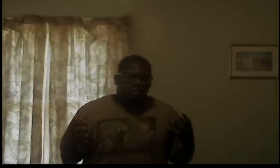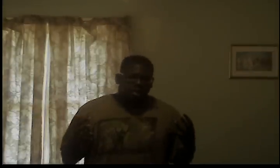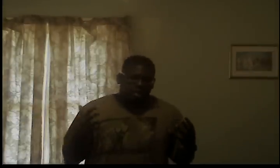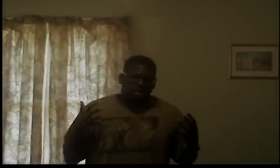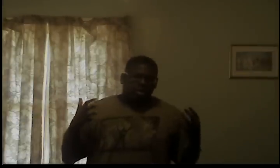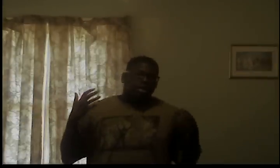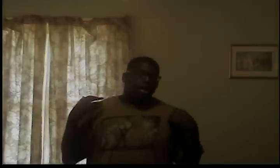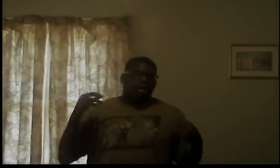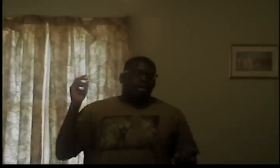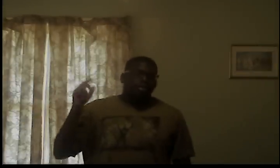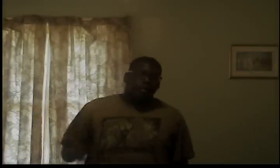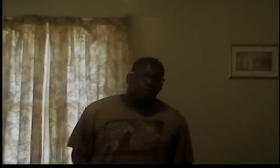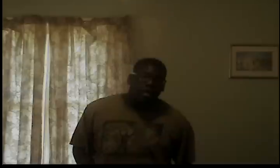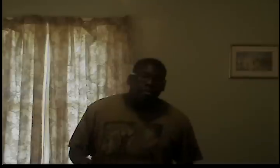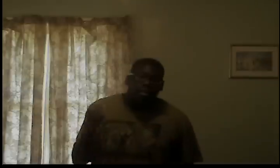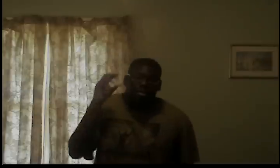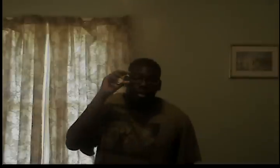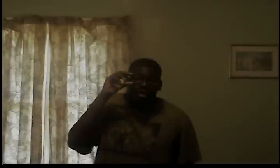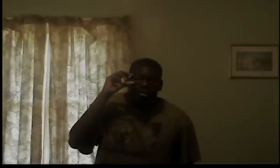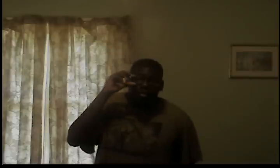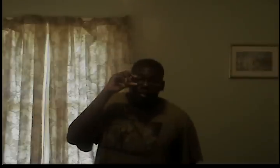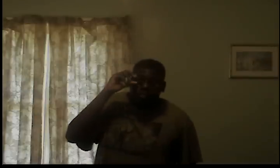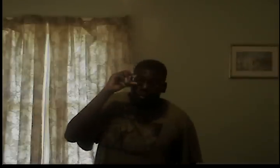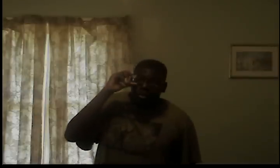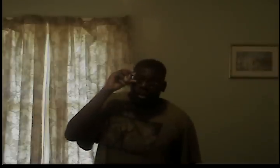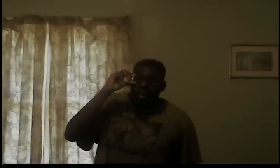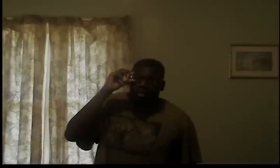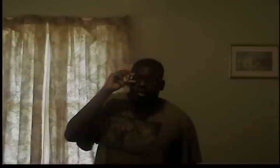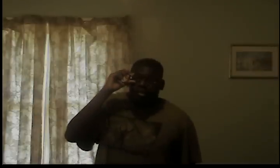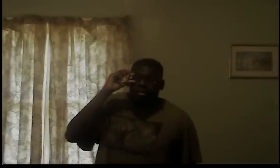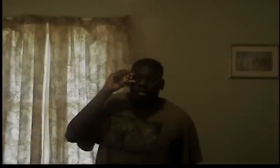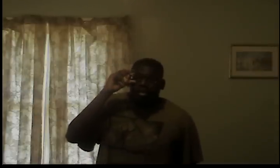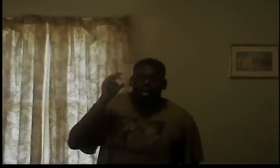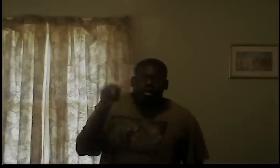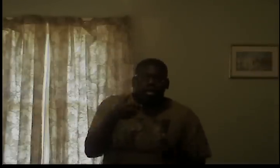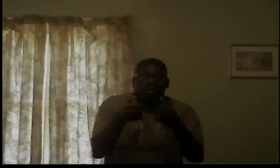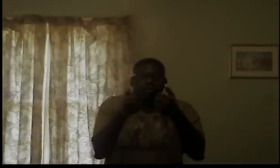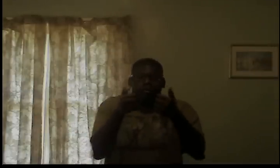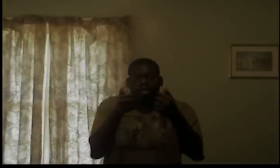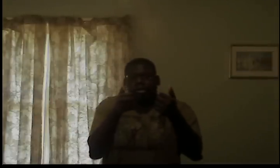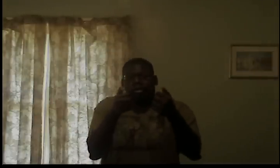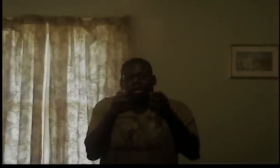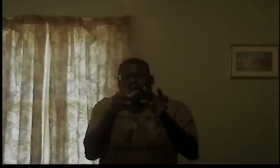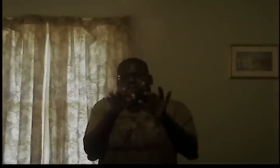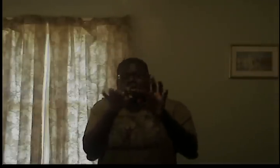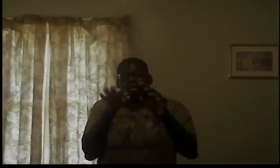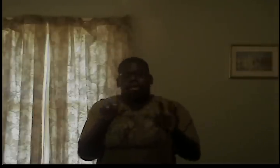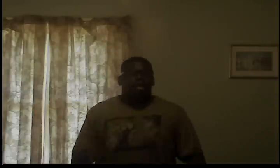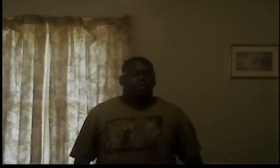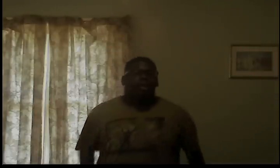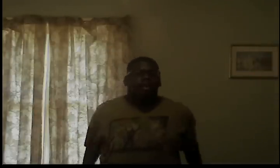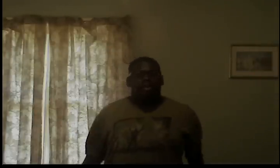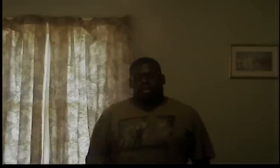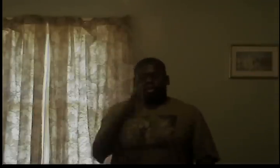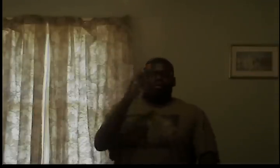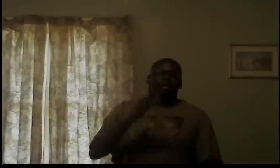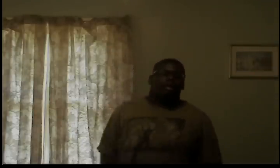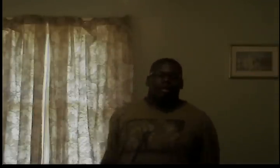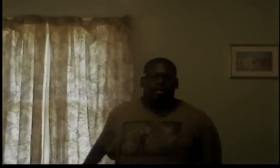bullying now as you can probably can tell with the glasses and love for video games and anime and shit around the area